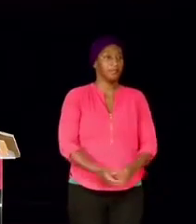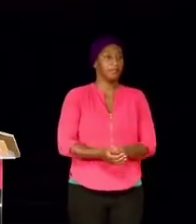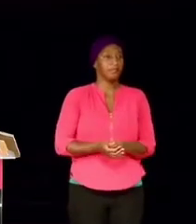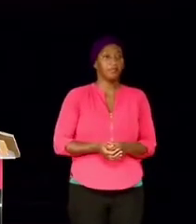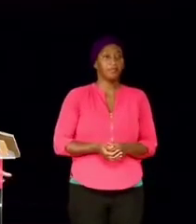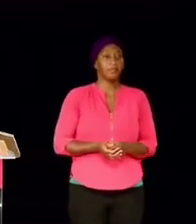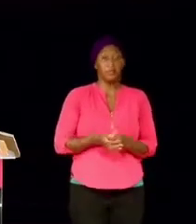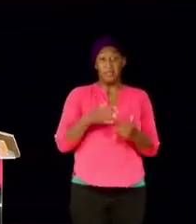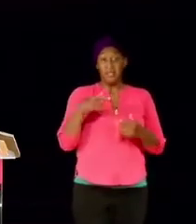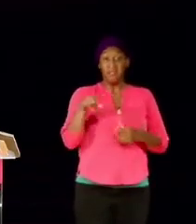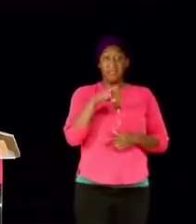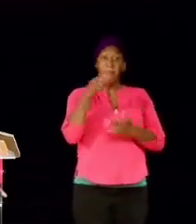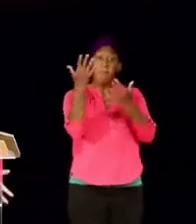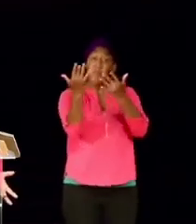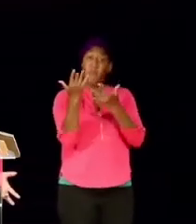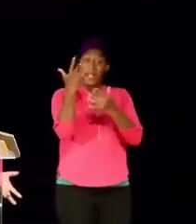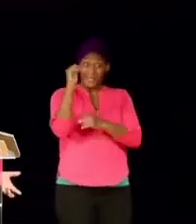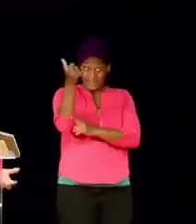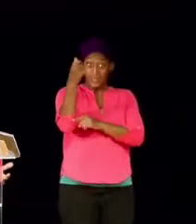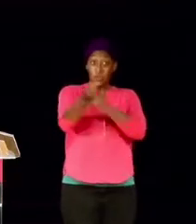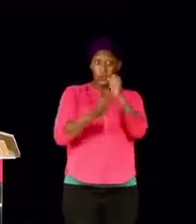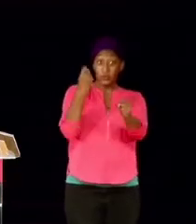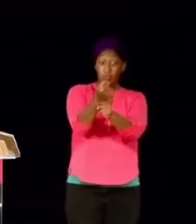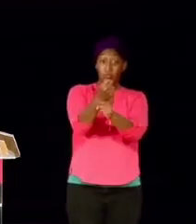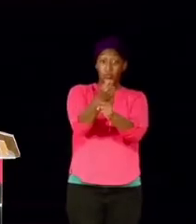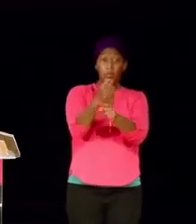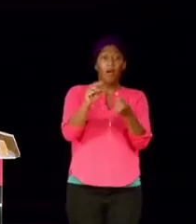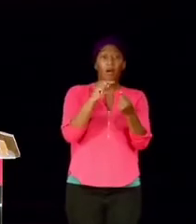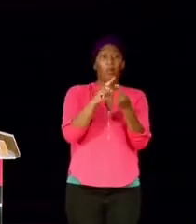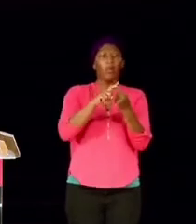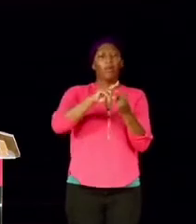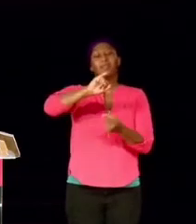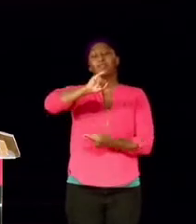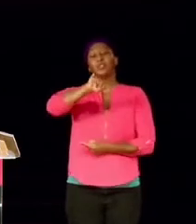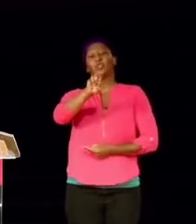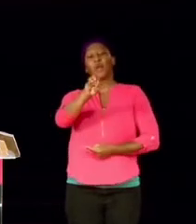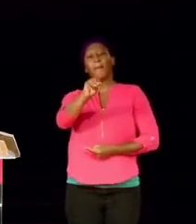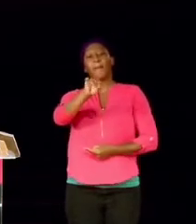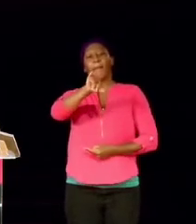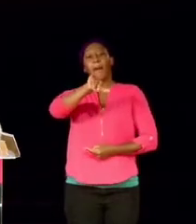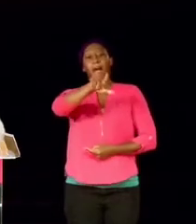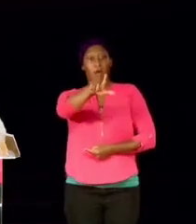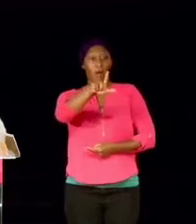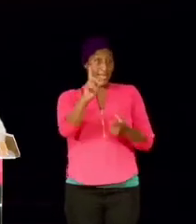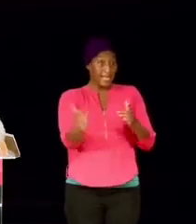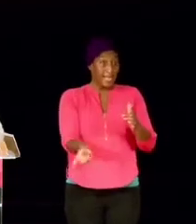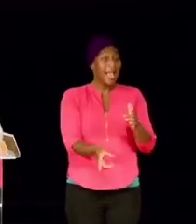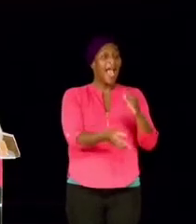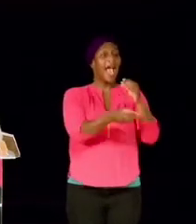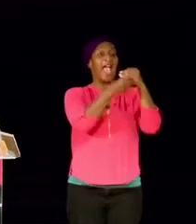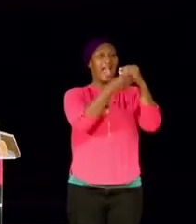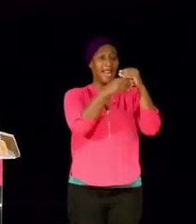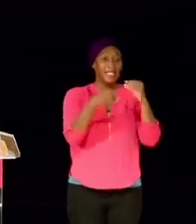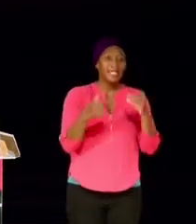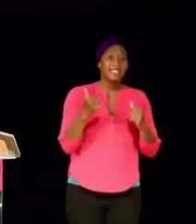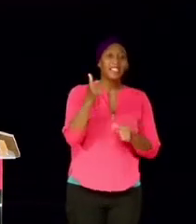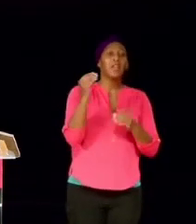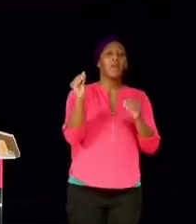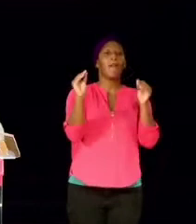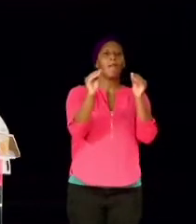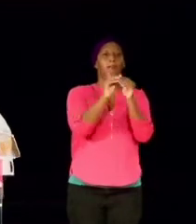They had been waiting for 10 years. But when Ishmael came into the picture, add another 10 years on to it.